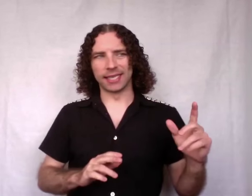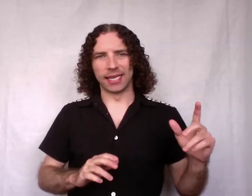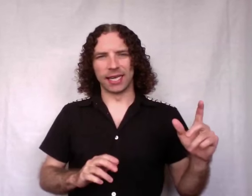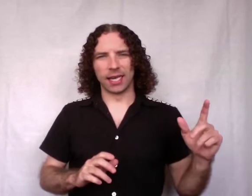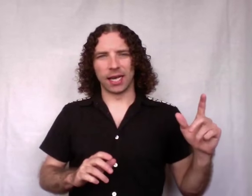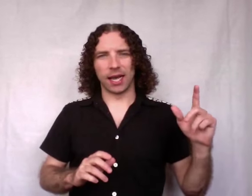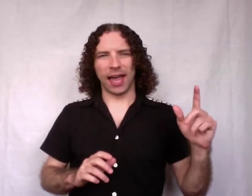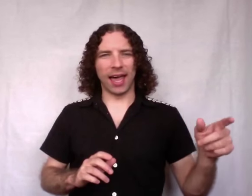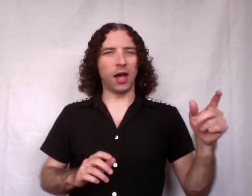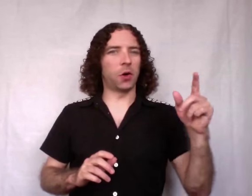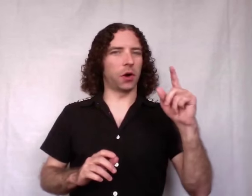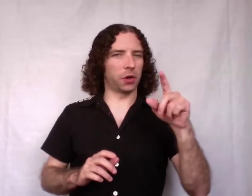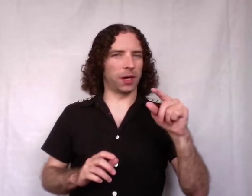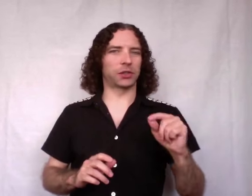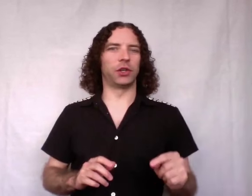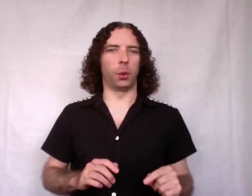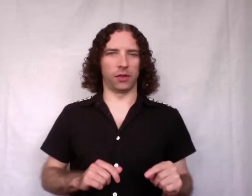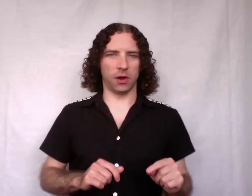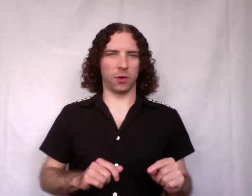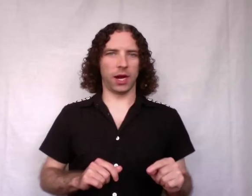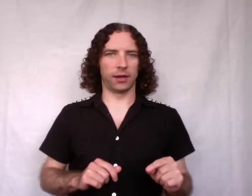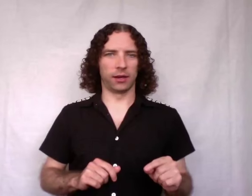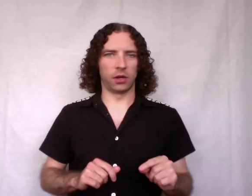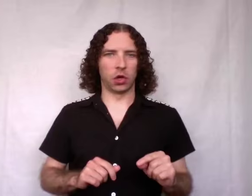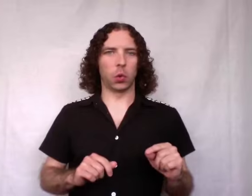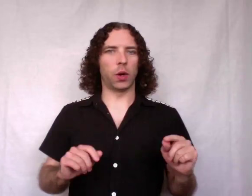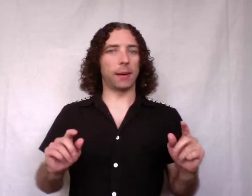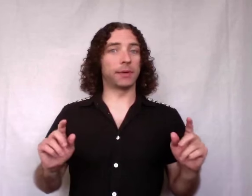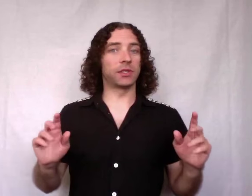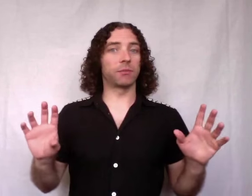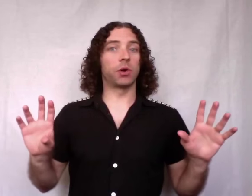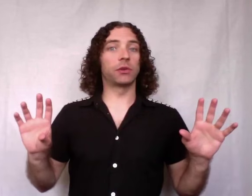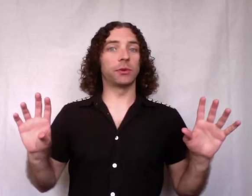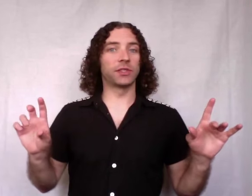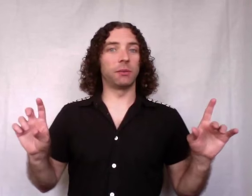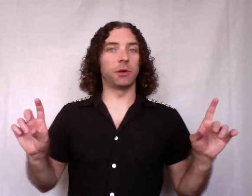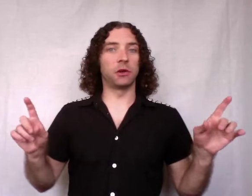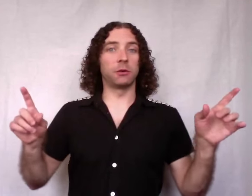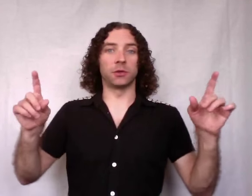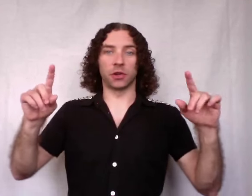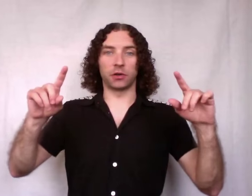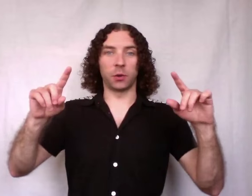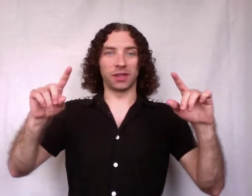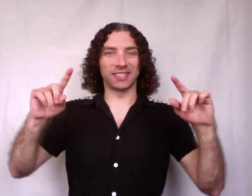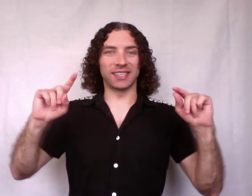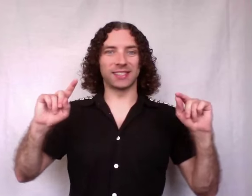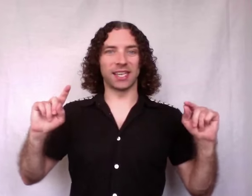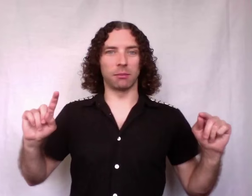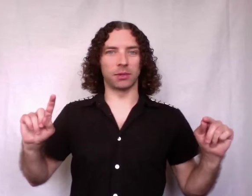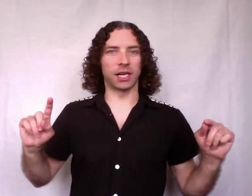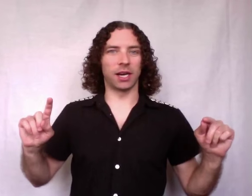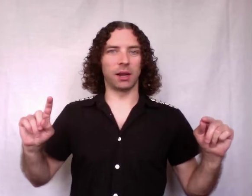how are you actually doing that right? What happens if multiple CPUs are doing this at the same time?